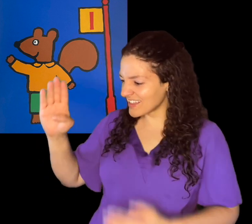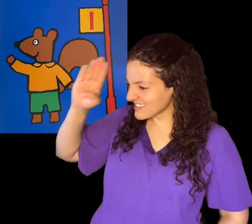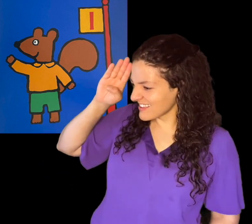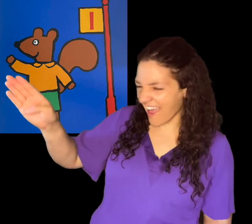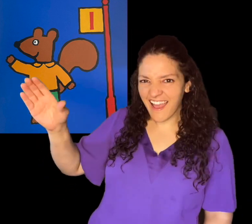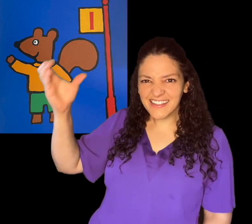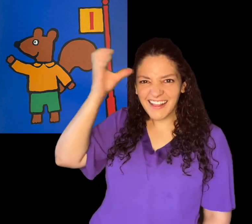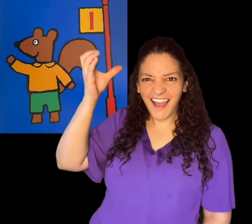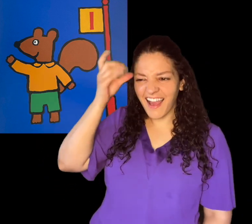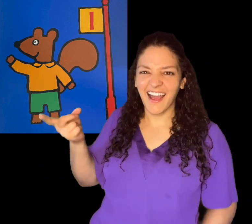Hello, Cyril.